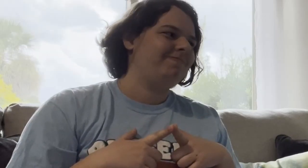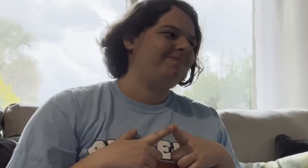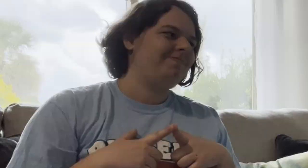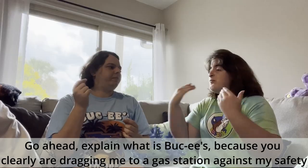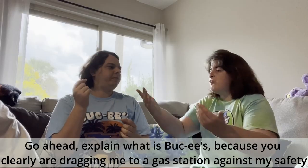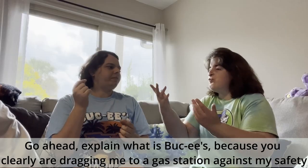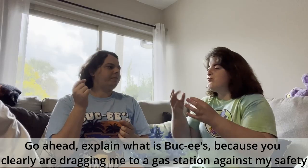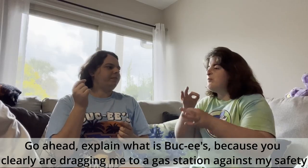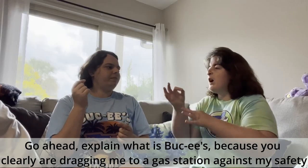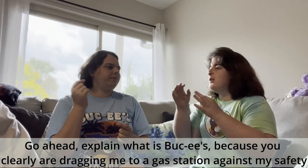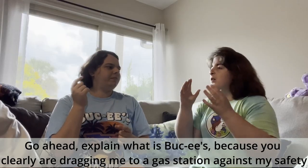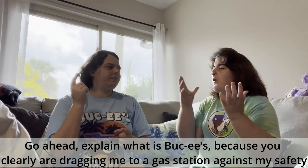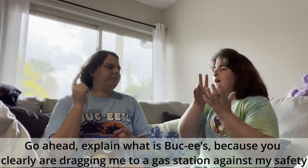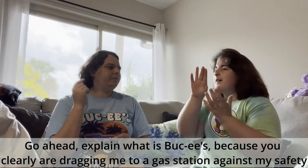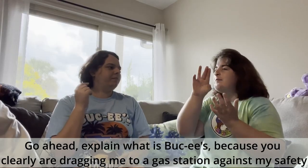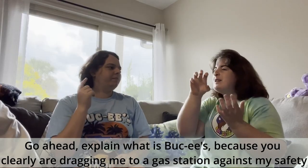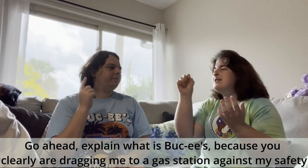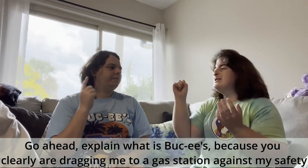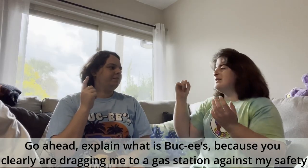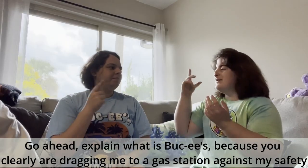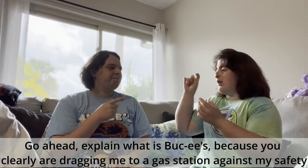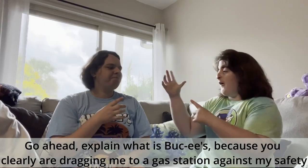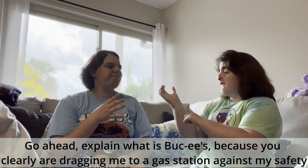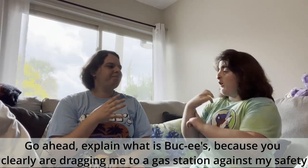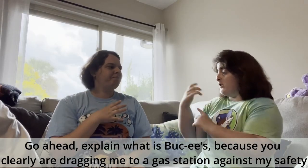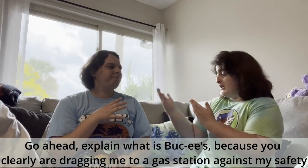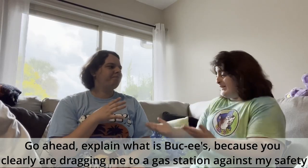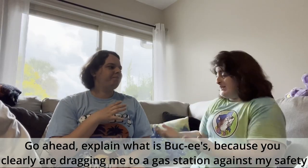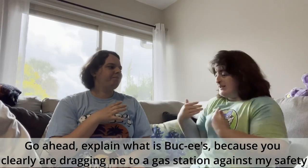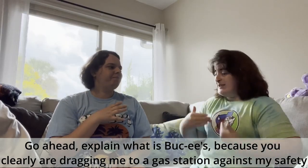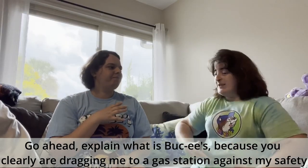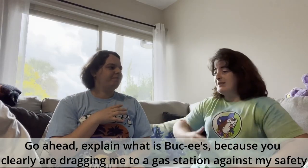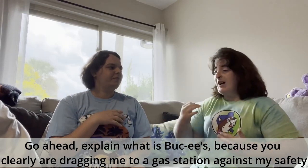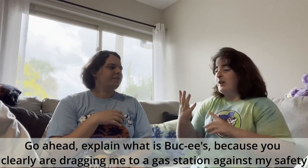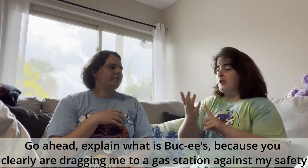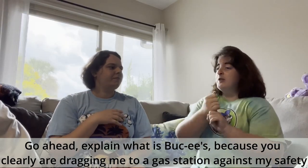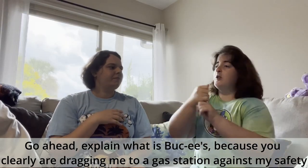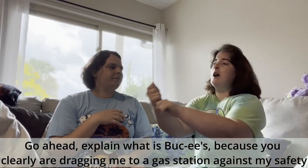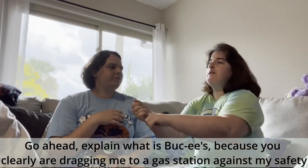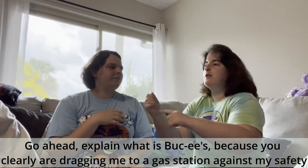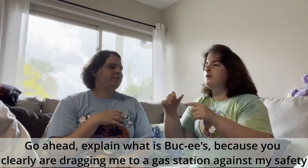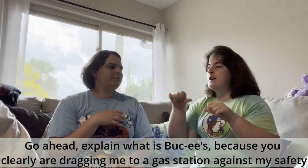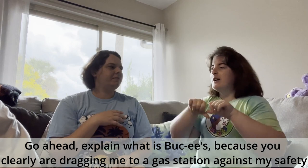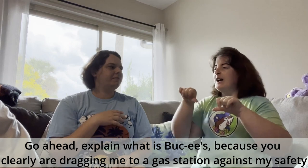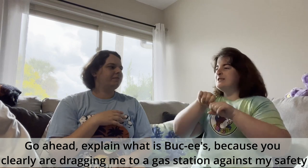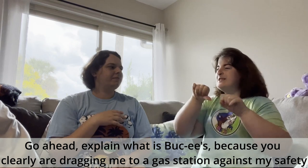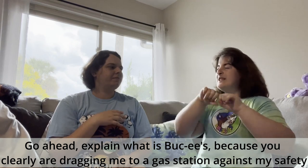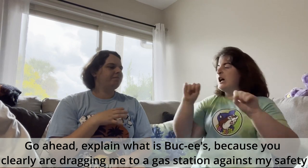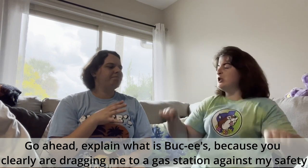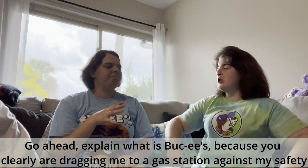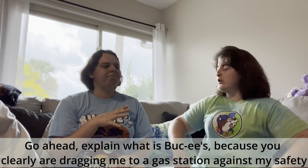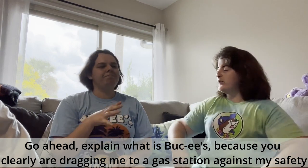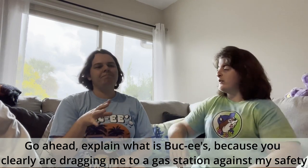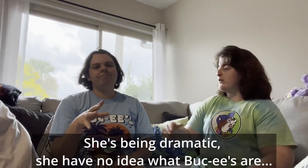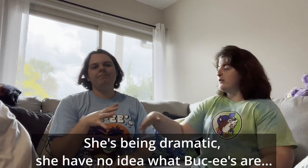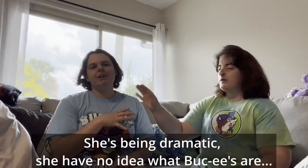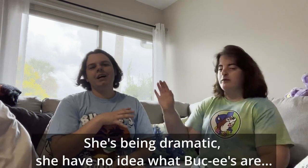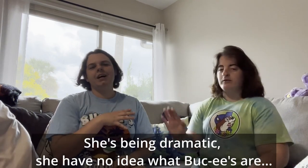And I see. it's... And so I did. I